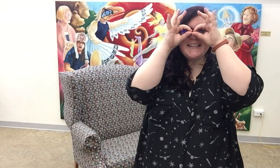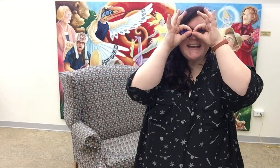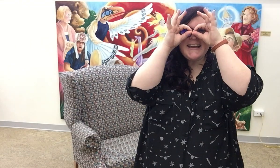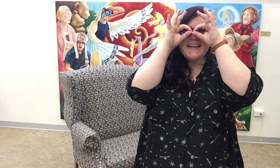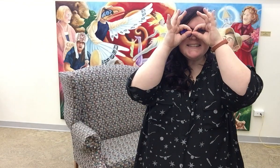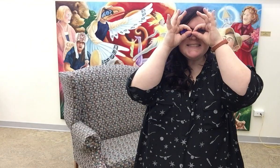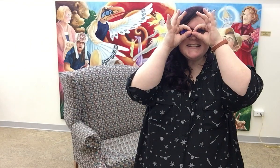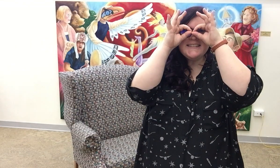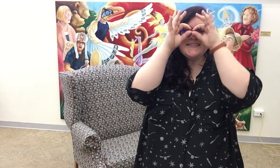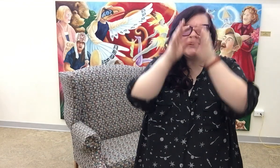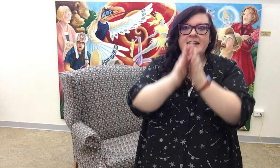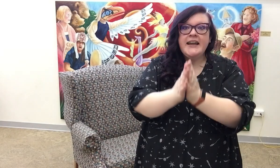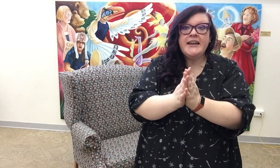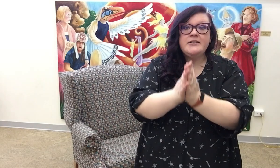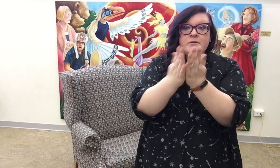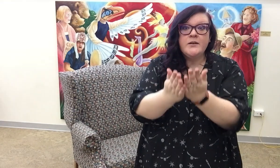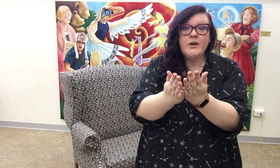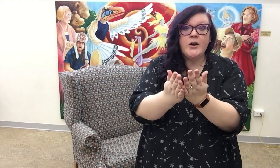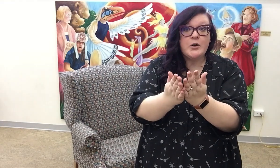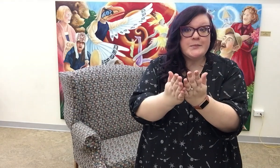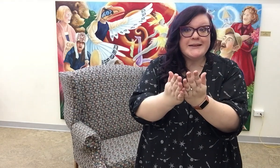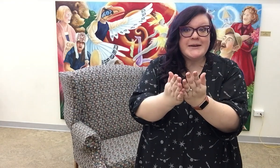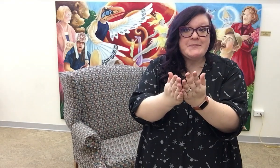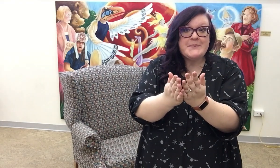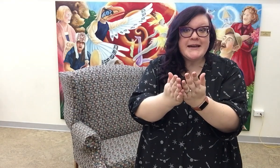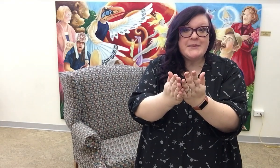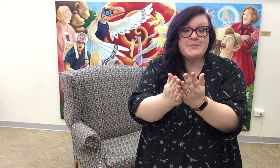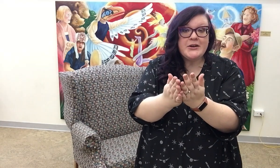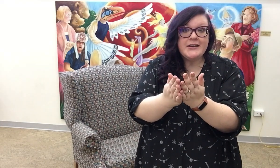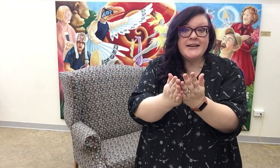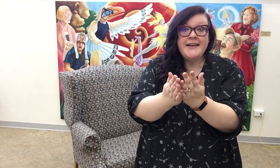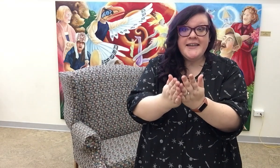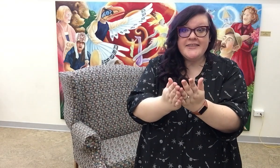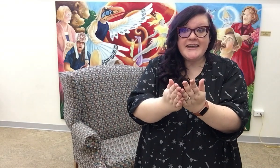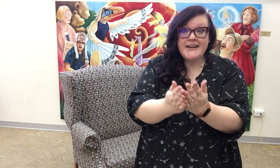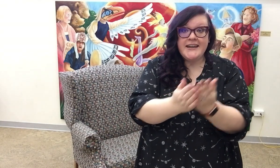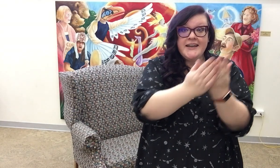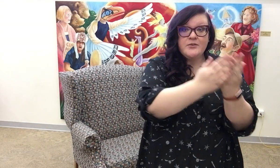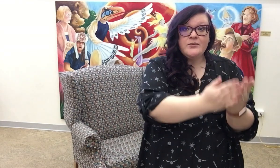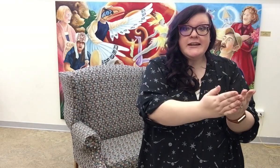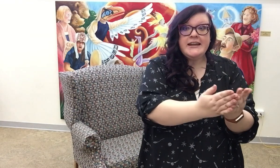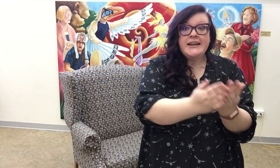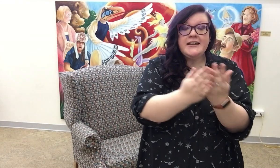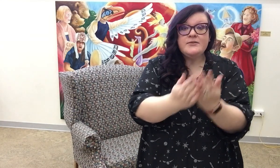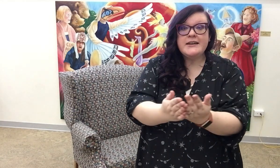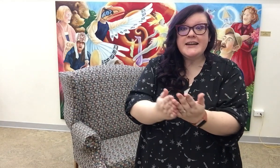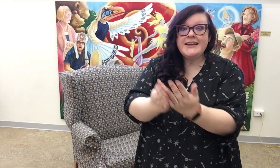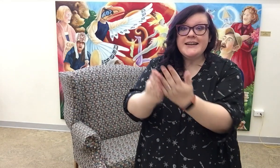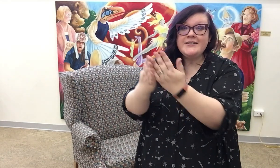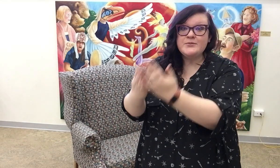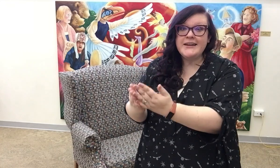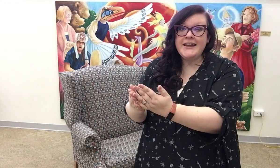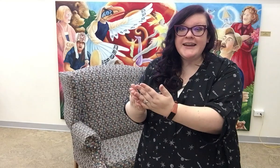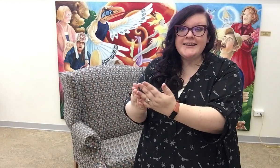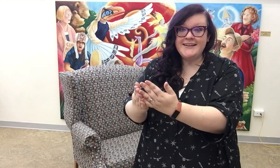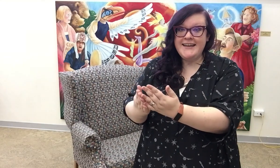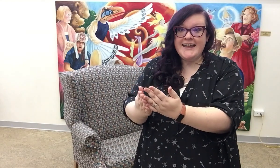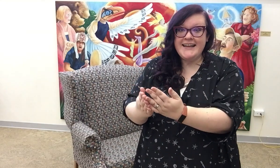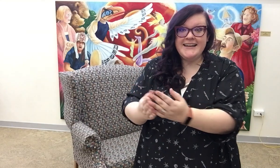glasses and open up my book. Then I read, read, read, read and